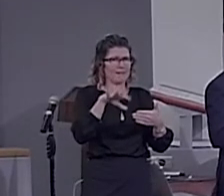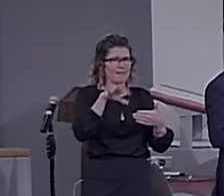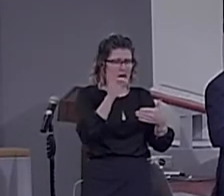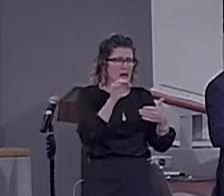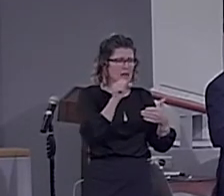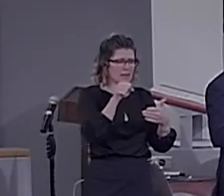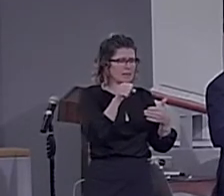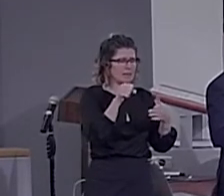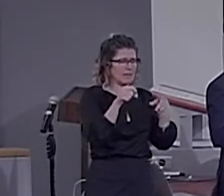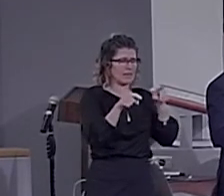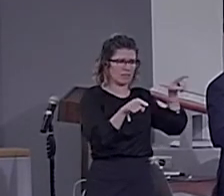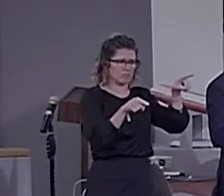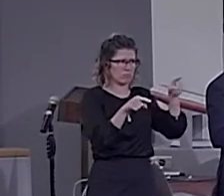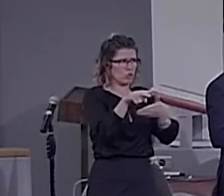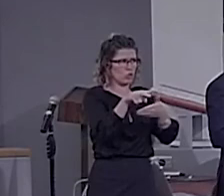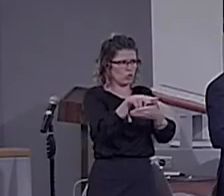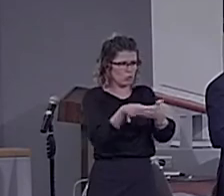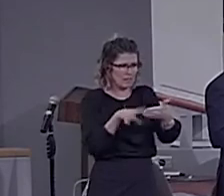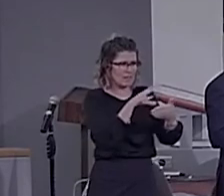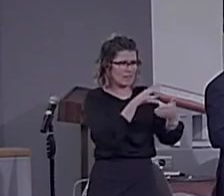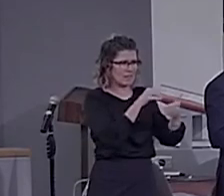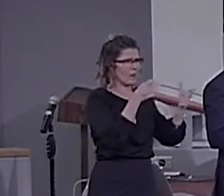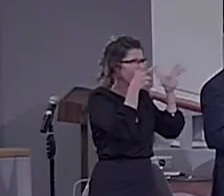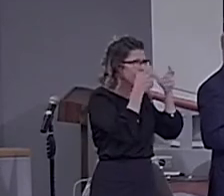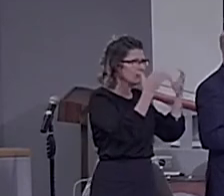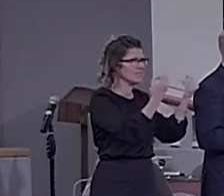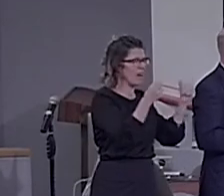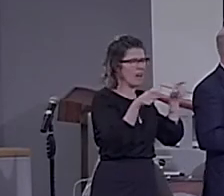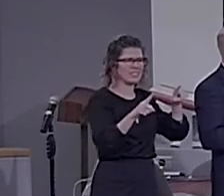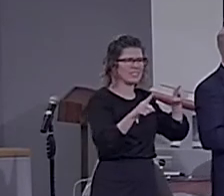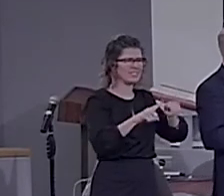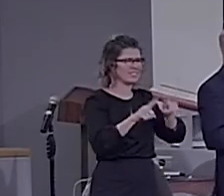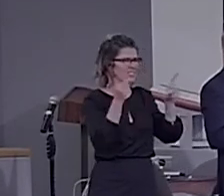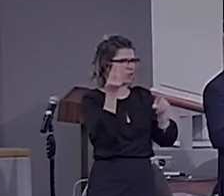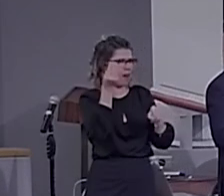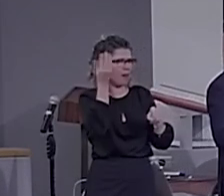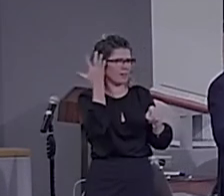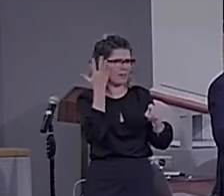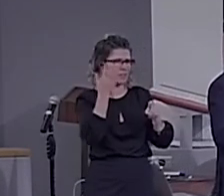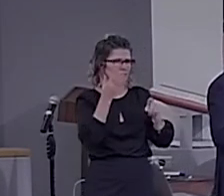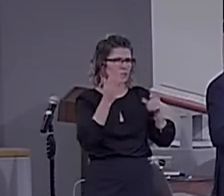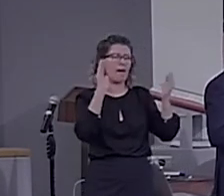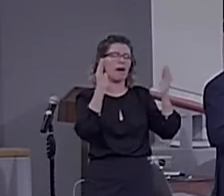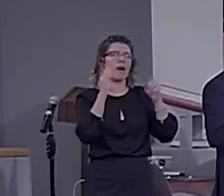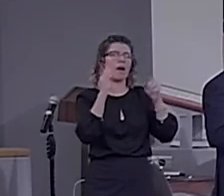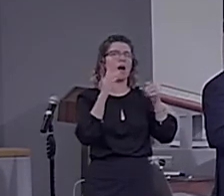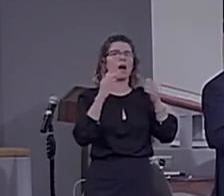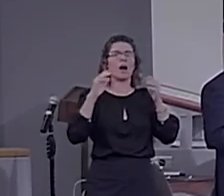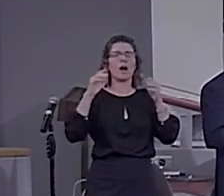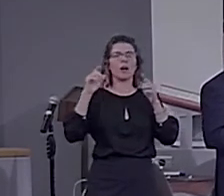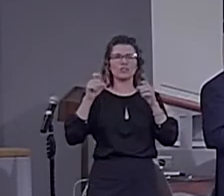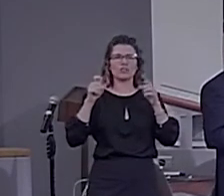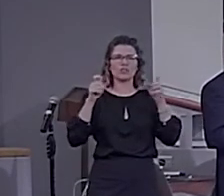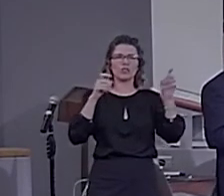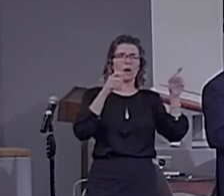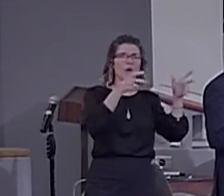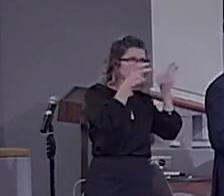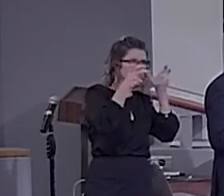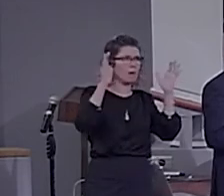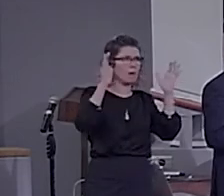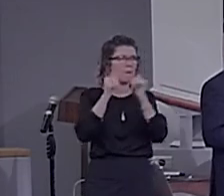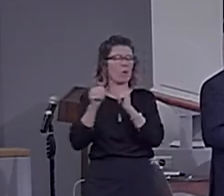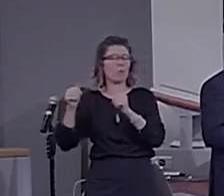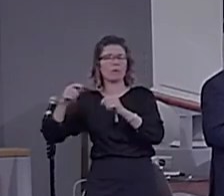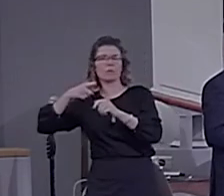different neural roots. So reading compared to language groups. I see. So if they were